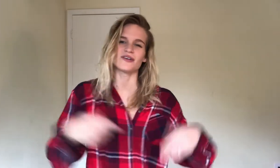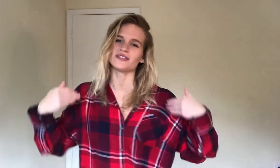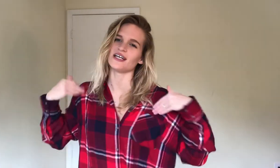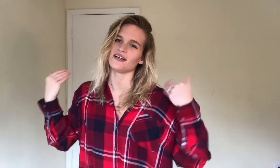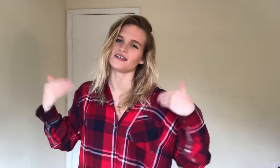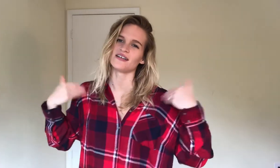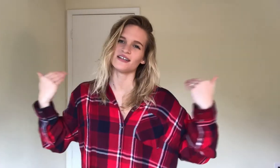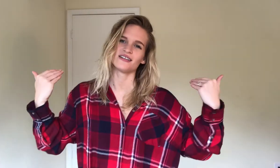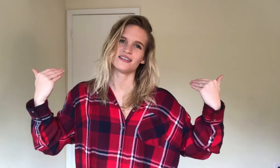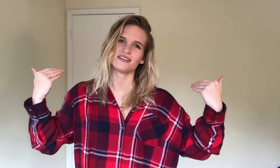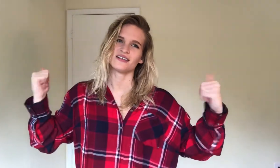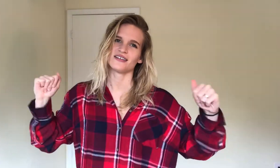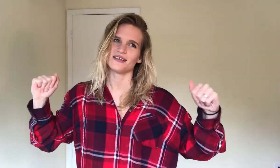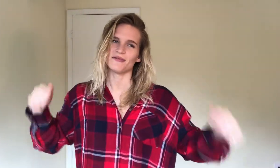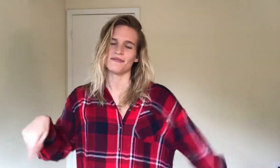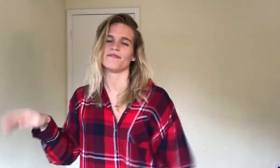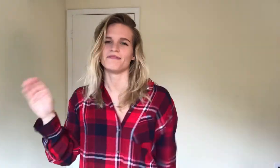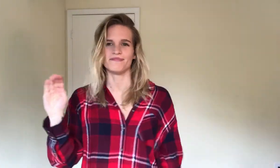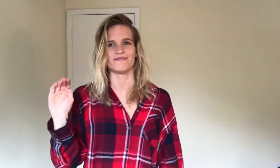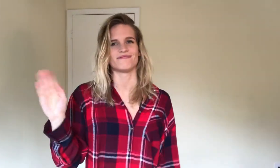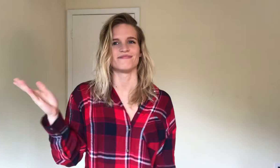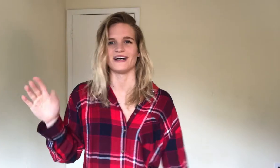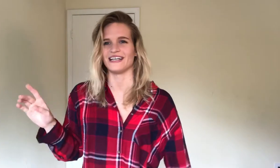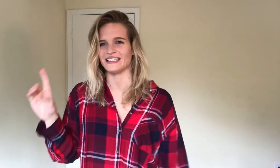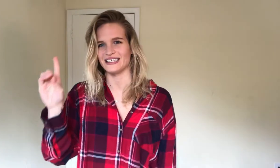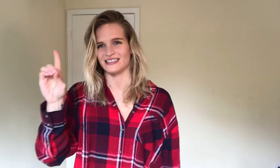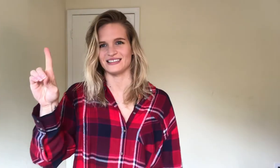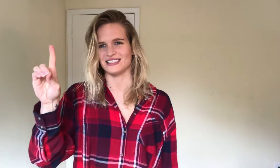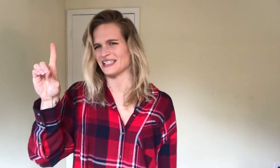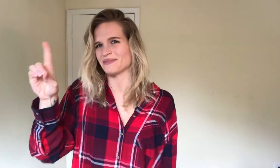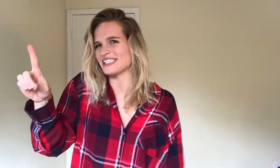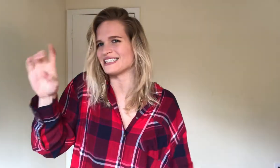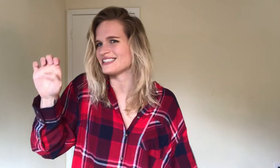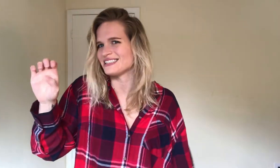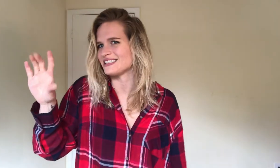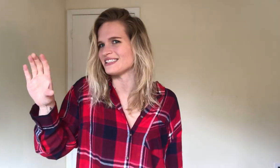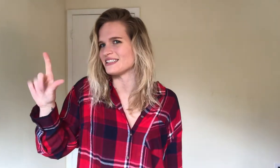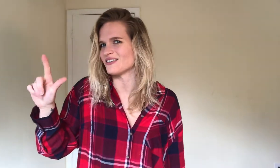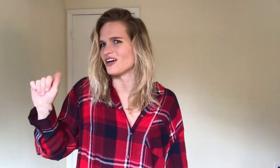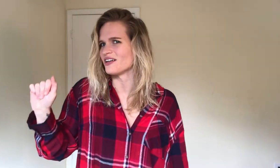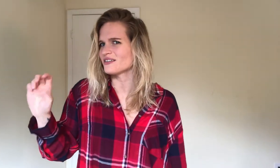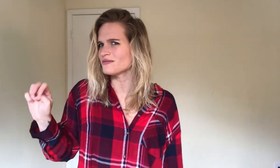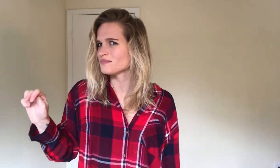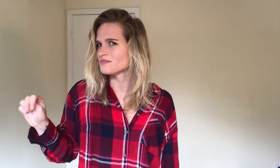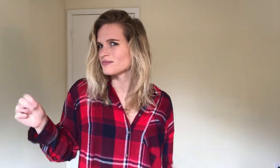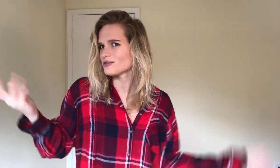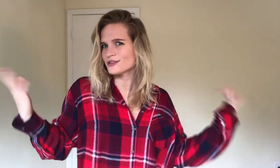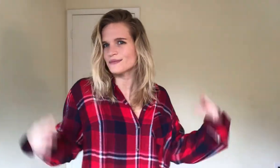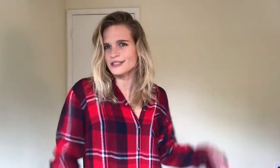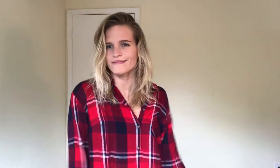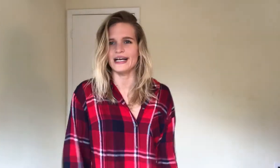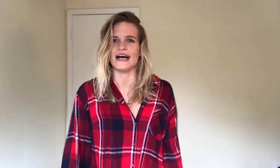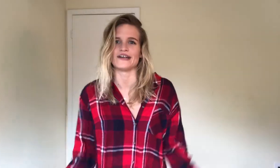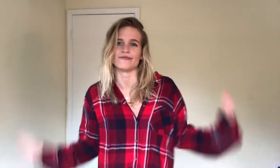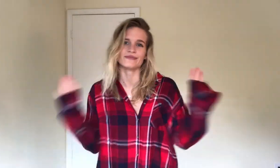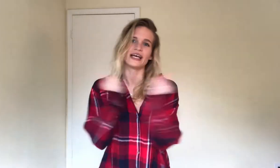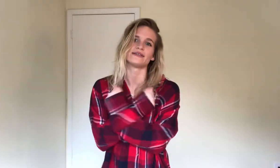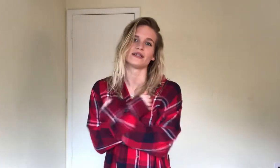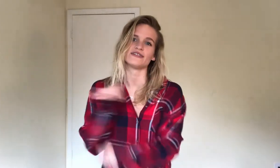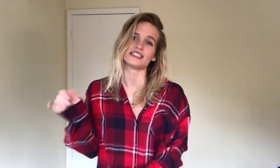So Young by, its name's like, Declan or something? I don't know. I love this